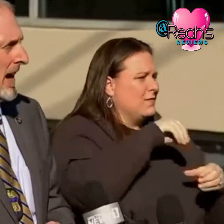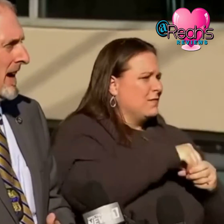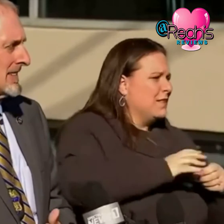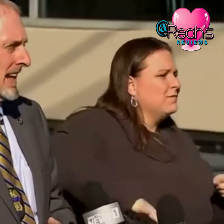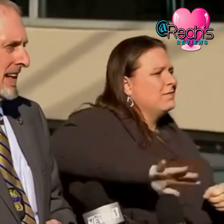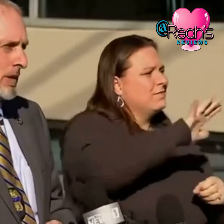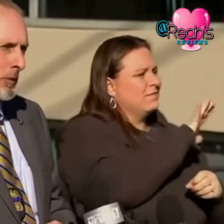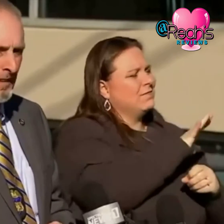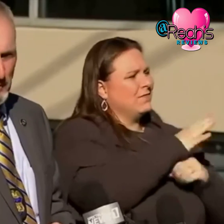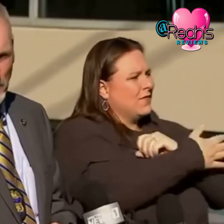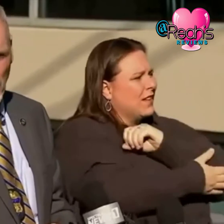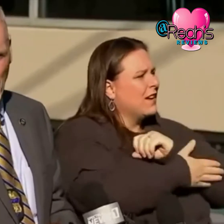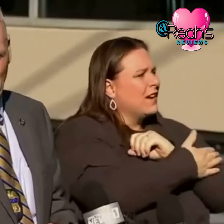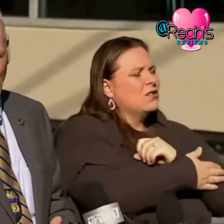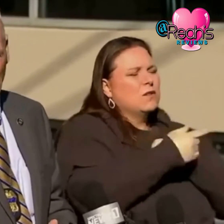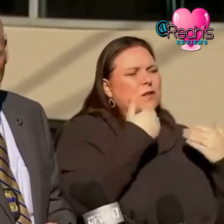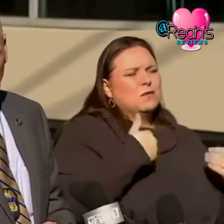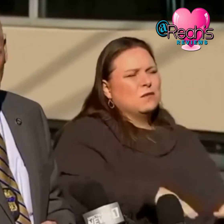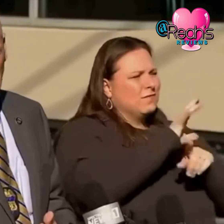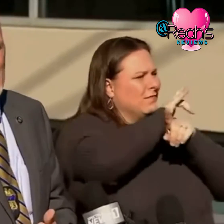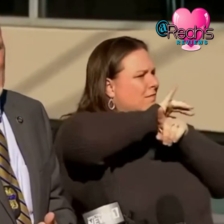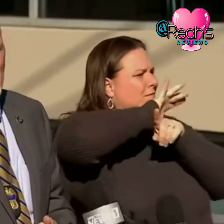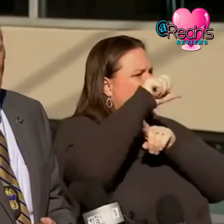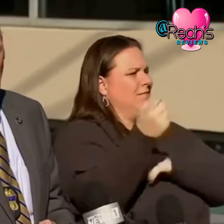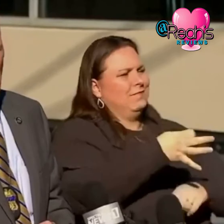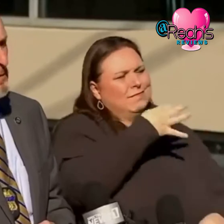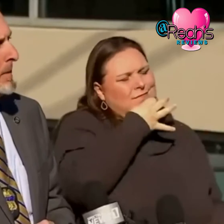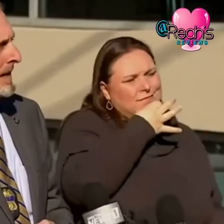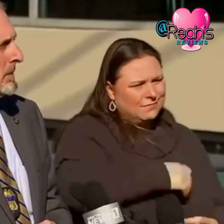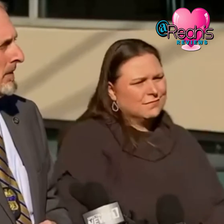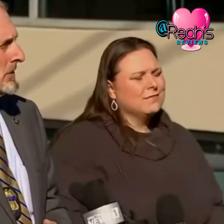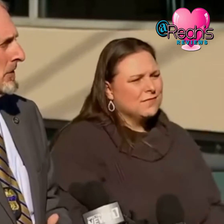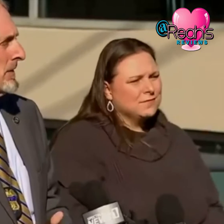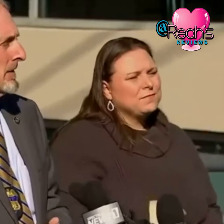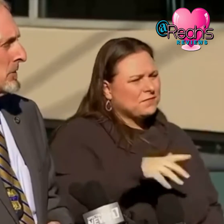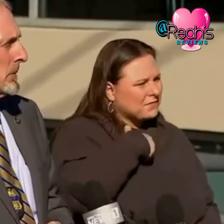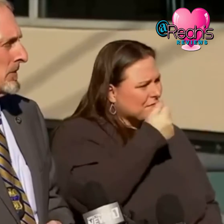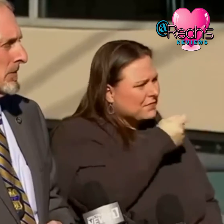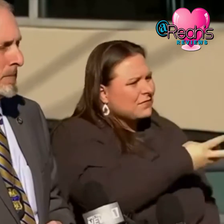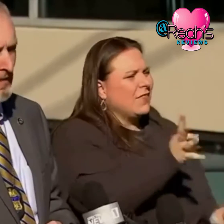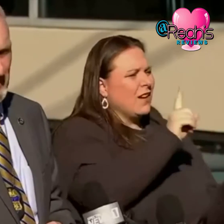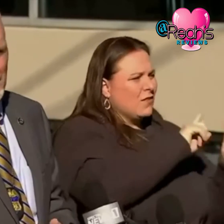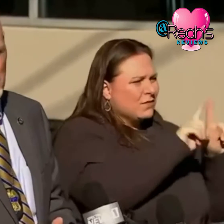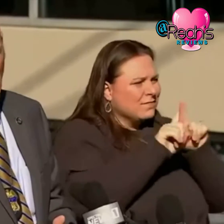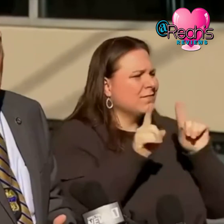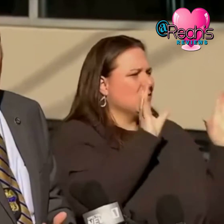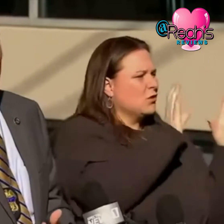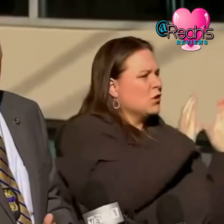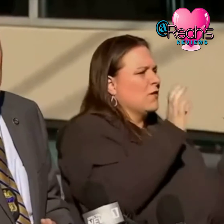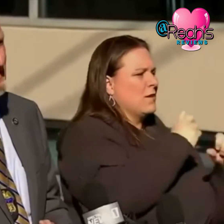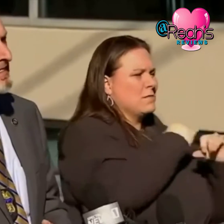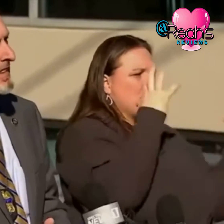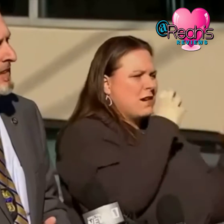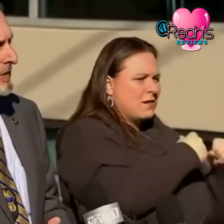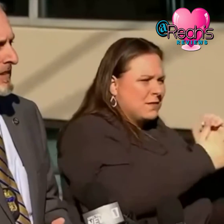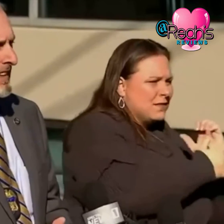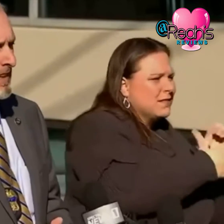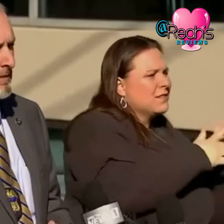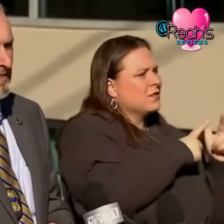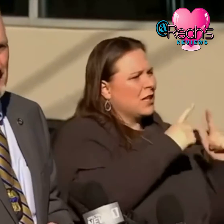they're outstanding at what they work they do they're made up of certified explosive specialists bomb technicians